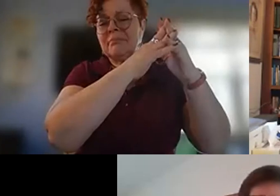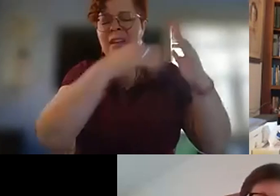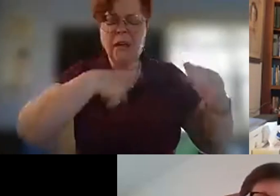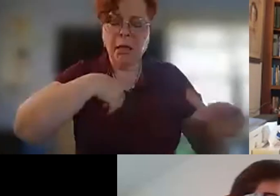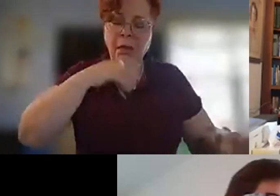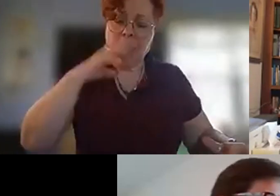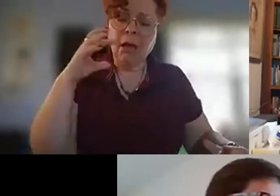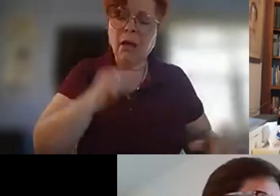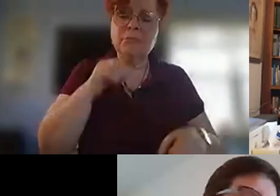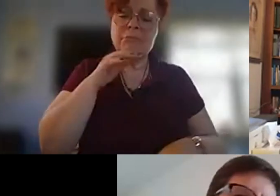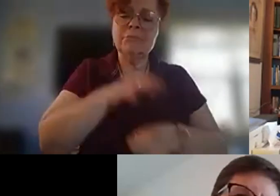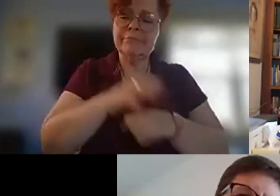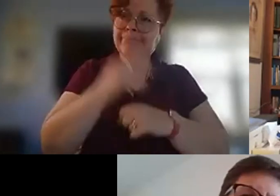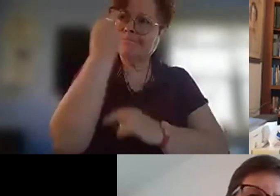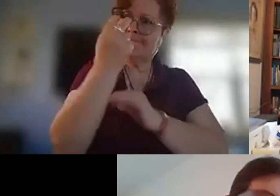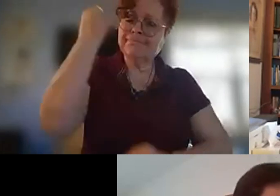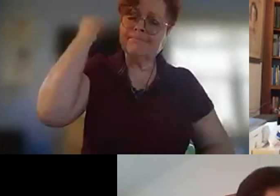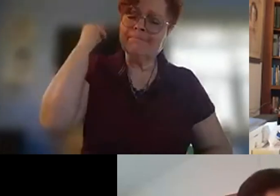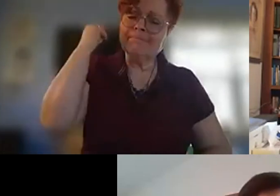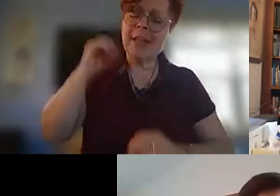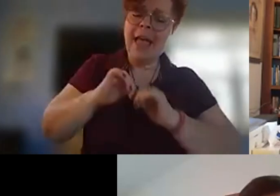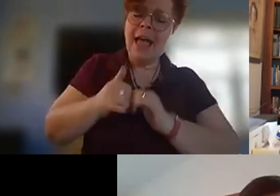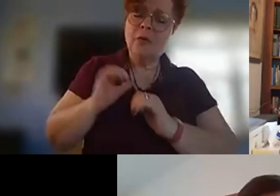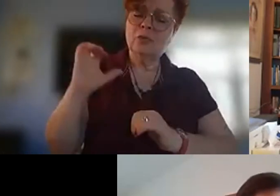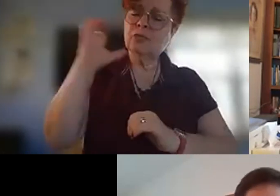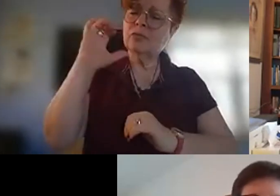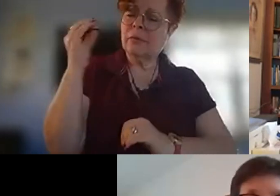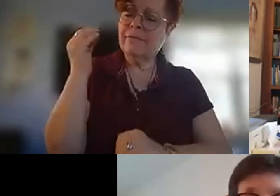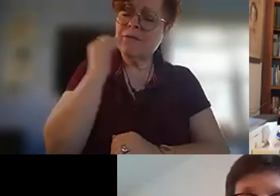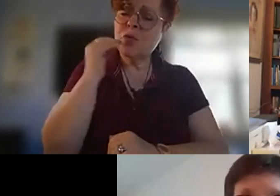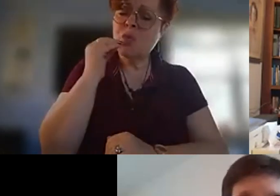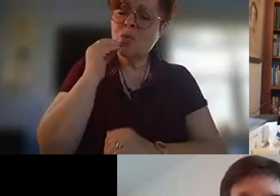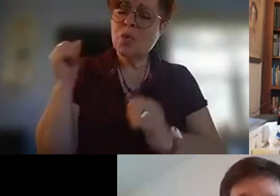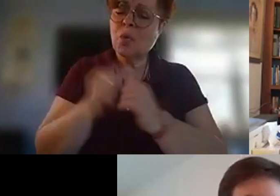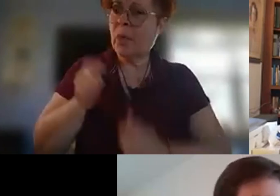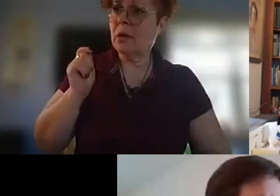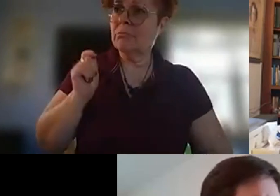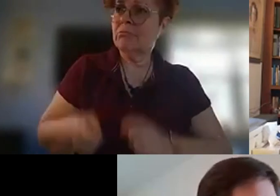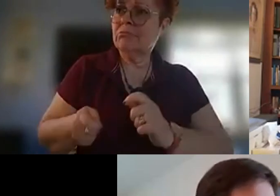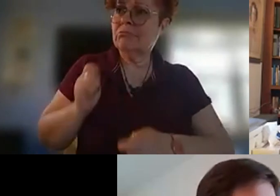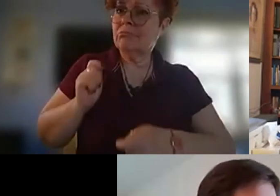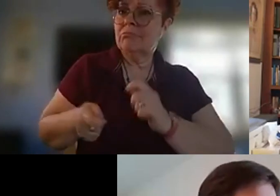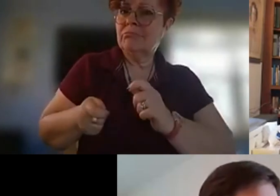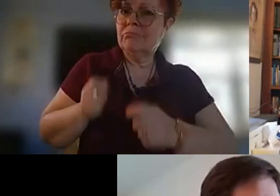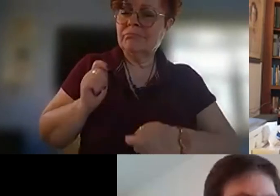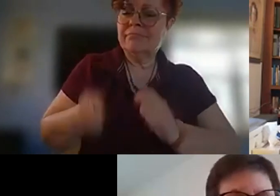old enough to remember how to seek food with my drum and to ask